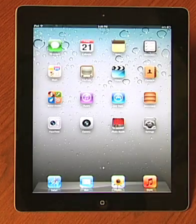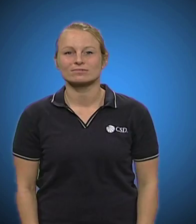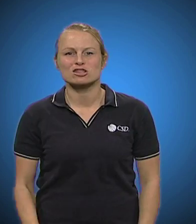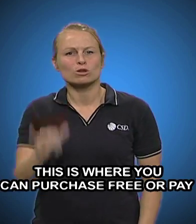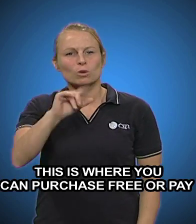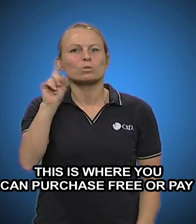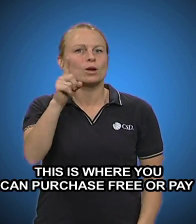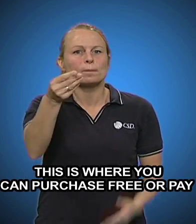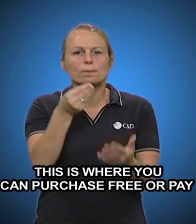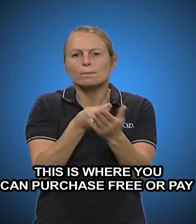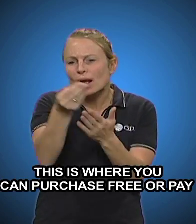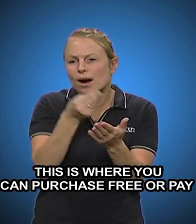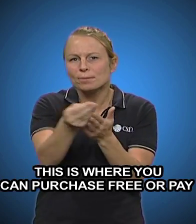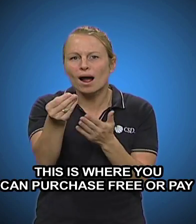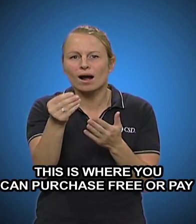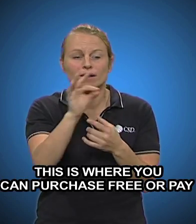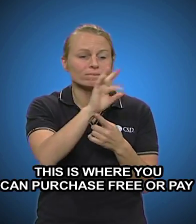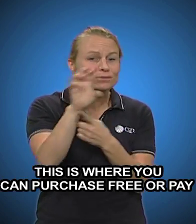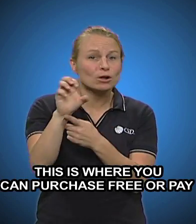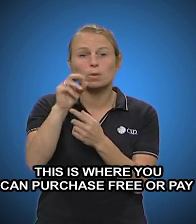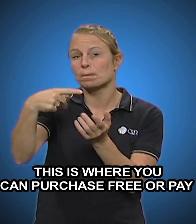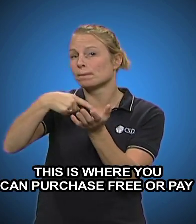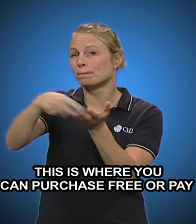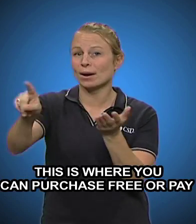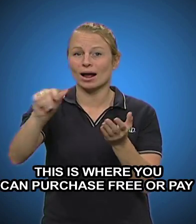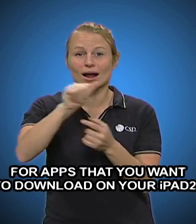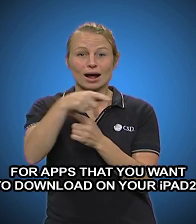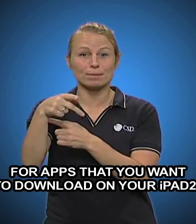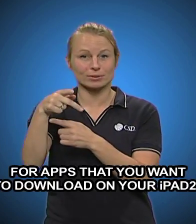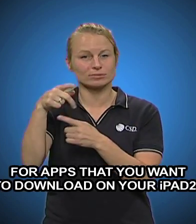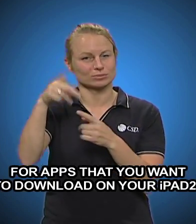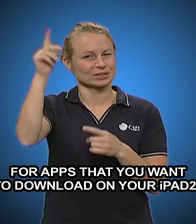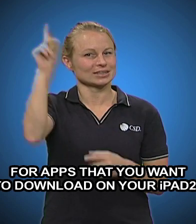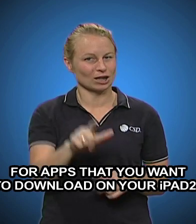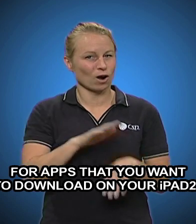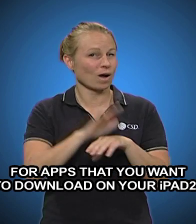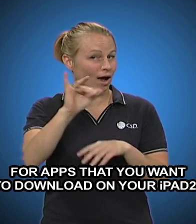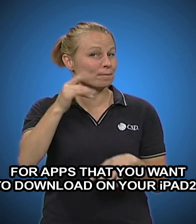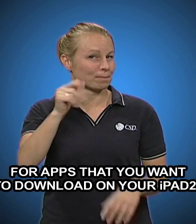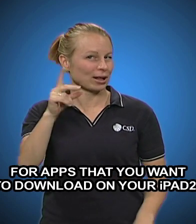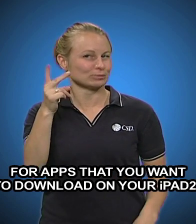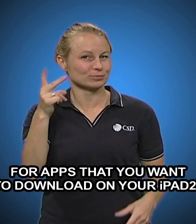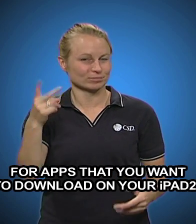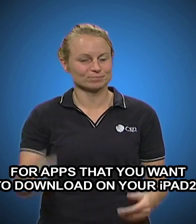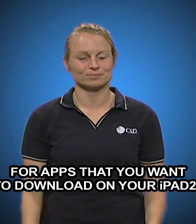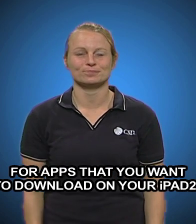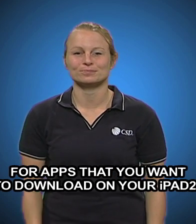This is where you can purchase free or pay for apps that you want to download on your iPad 2.